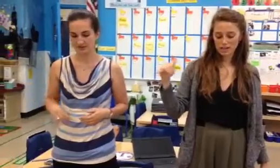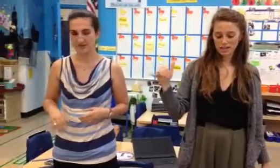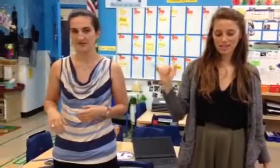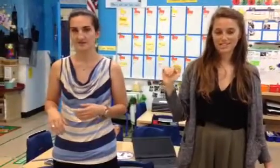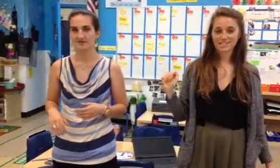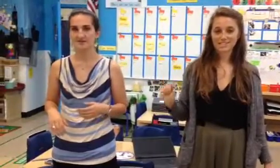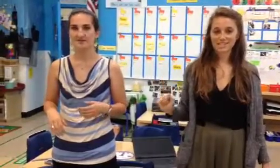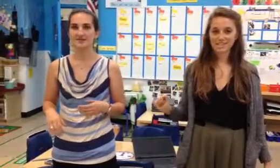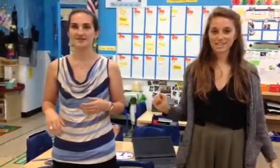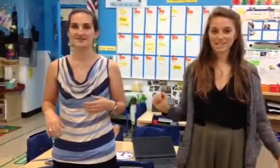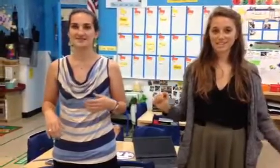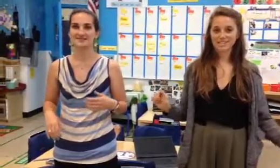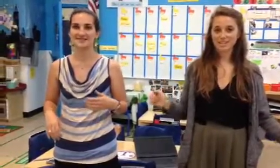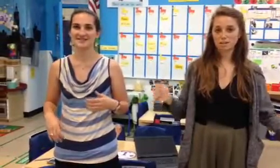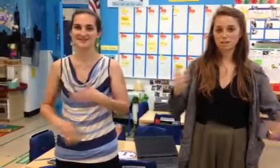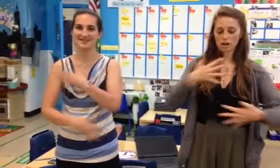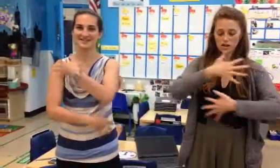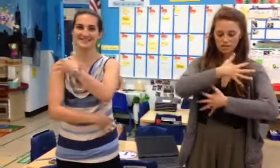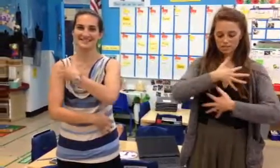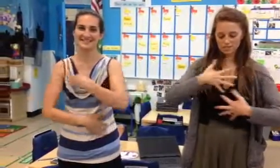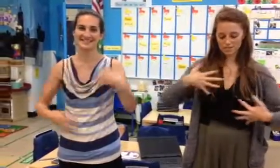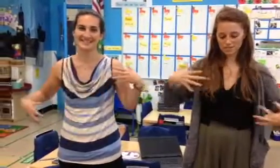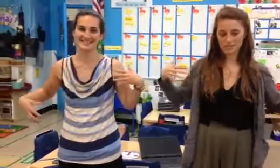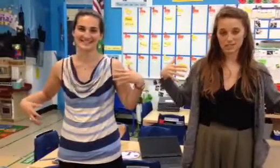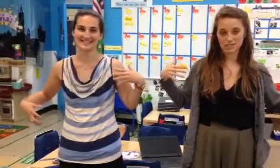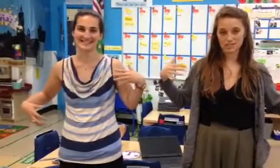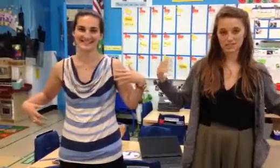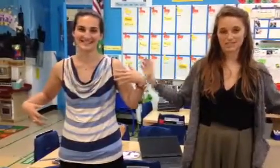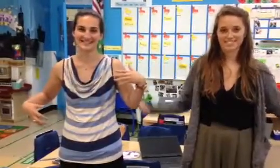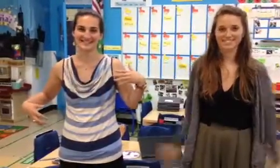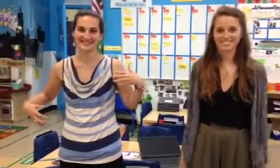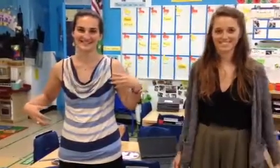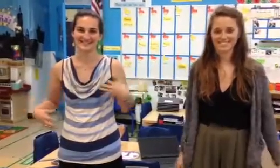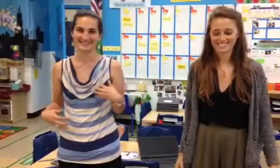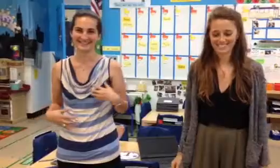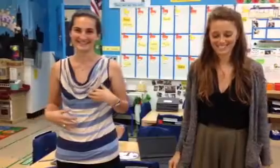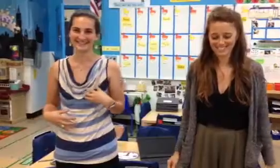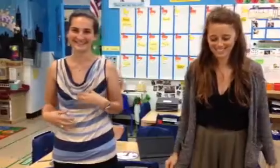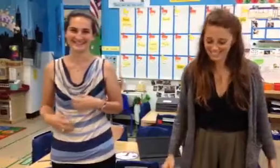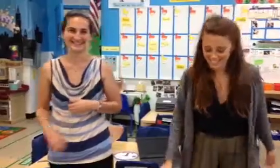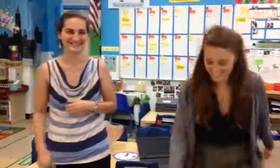Z, zebra, z. Z, zebra, z.